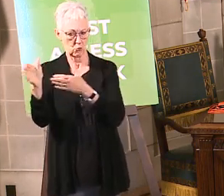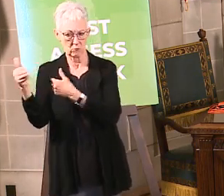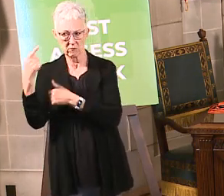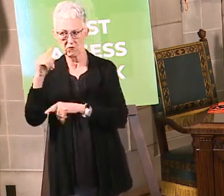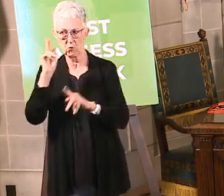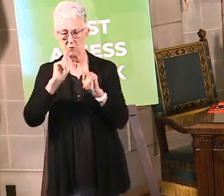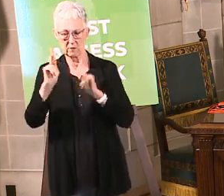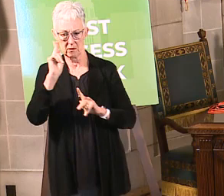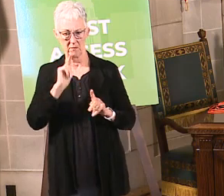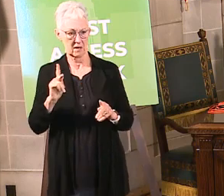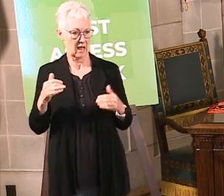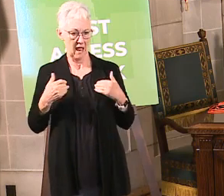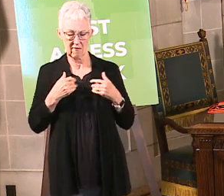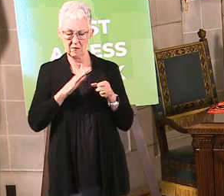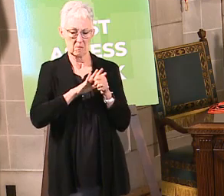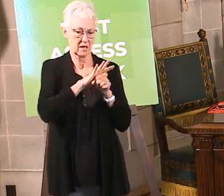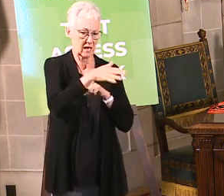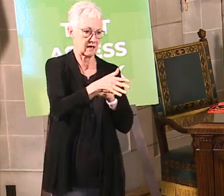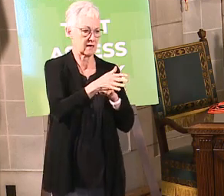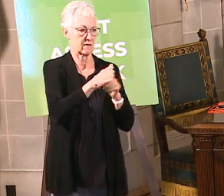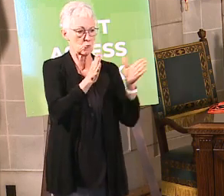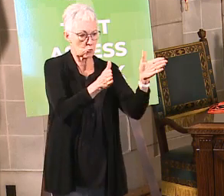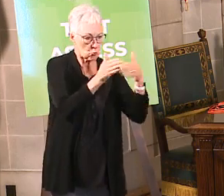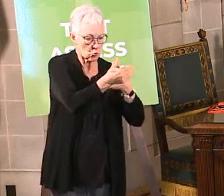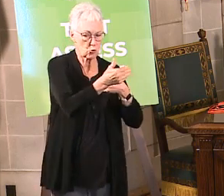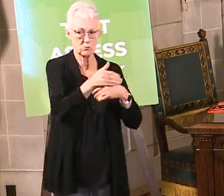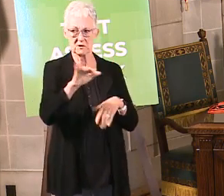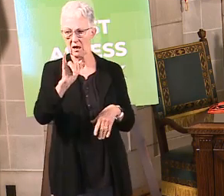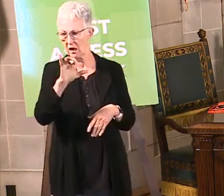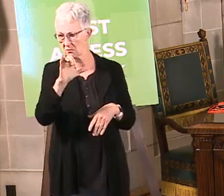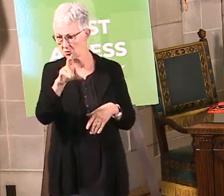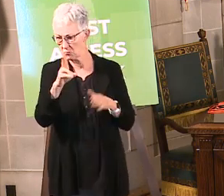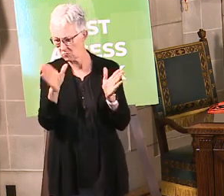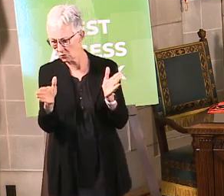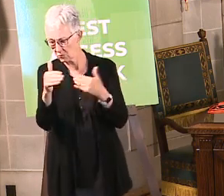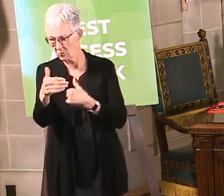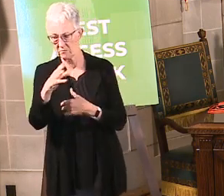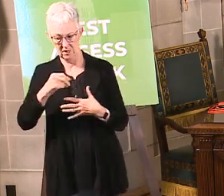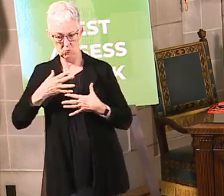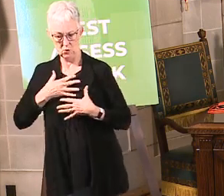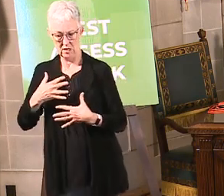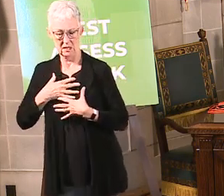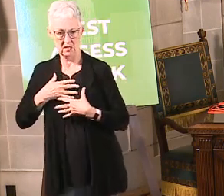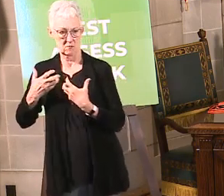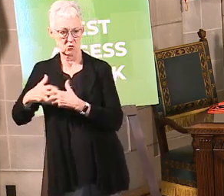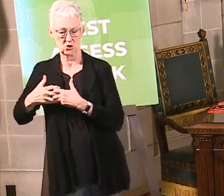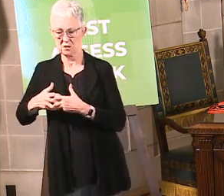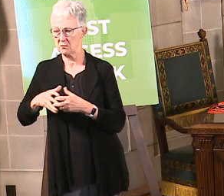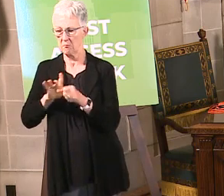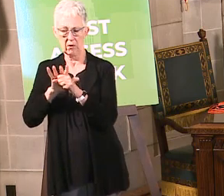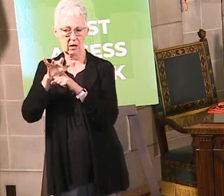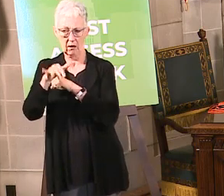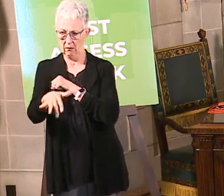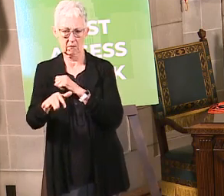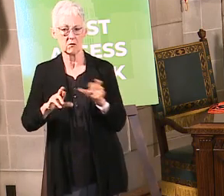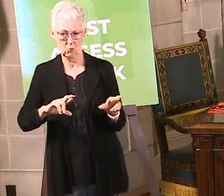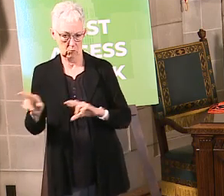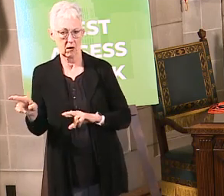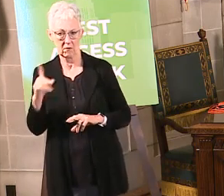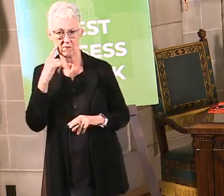76 percent of ventilators available. So that demonstrates is that the steps we've taken to socially distance has worked to preserve our